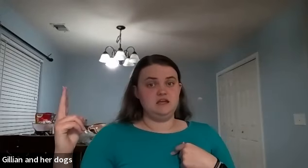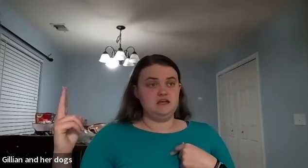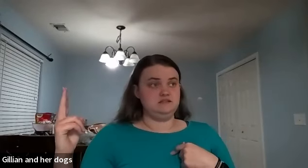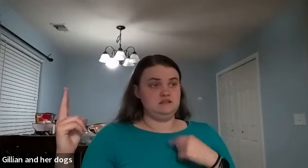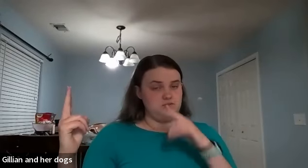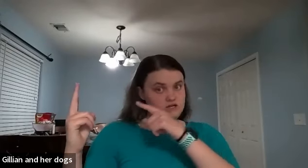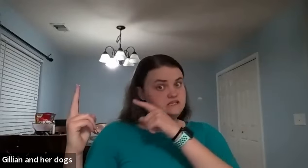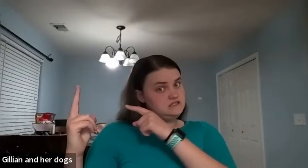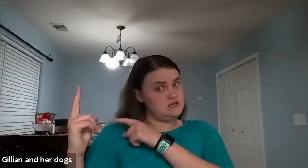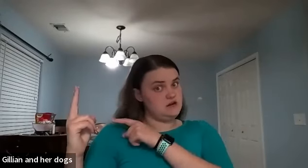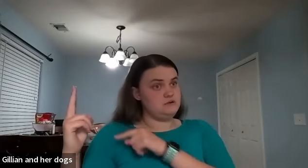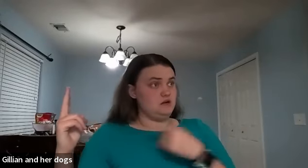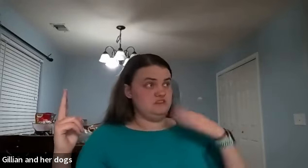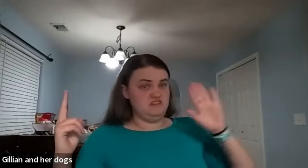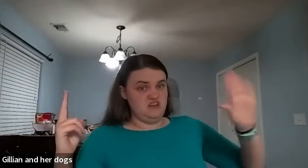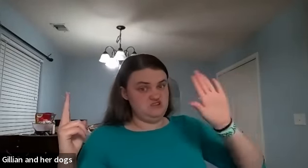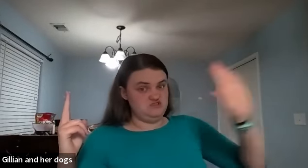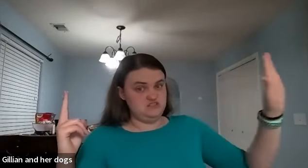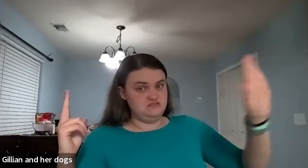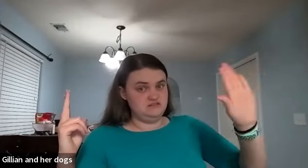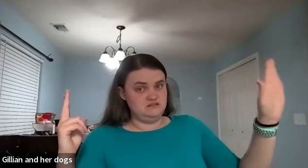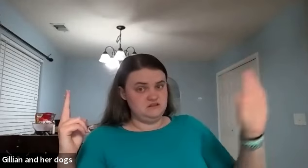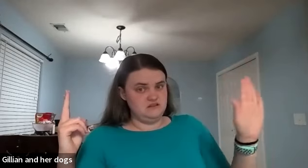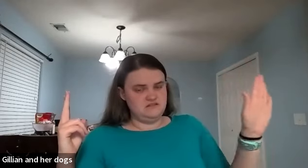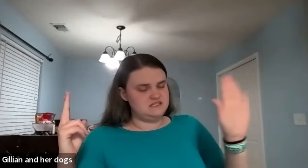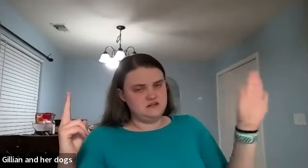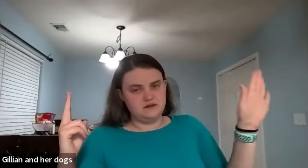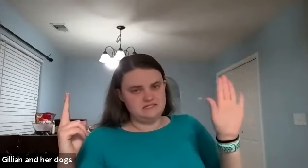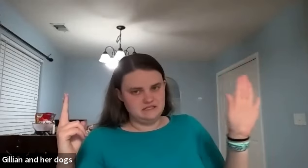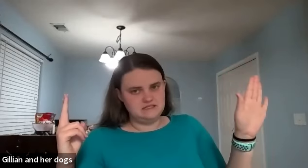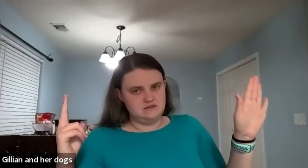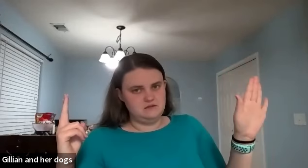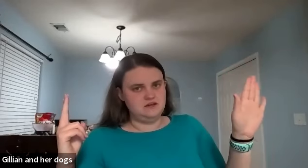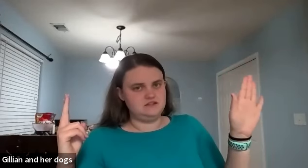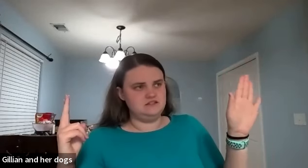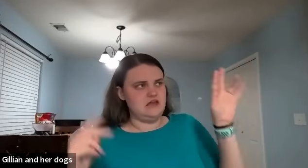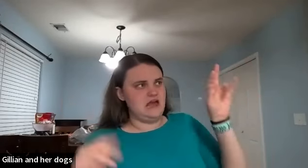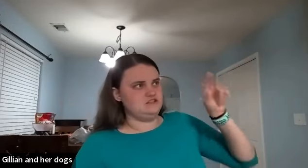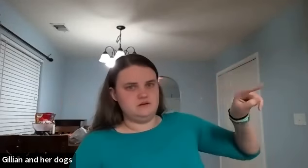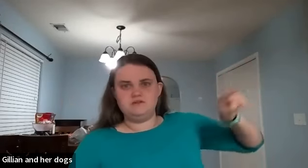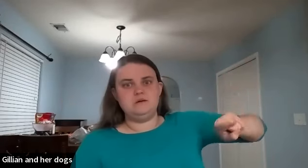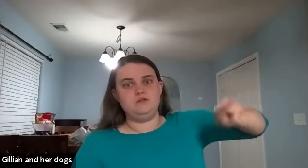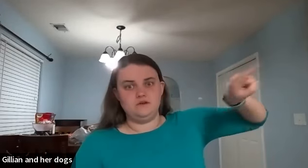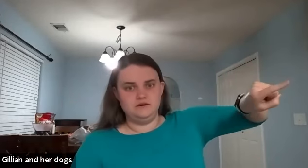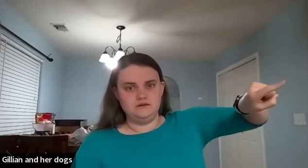it's and i'm trying to say it's theirs but i go it's theirs that's not going to make sense to them because that's talking about the people over here